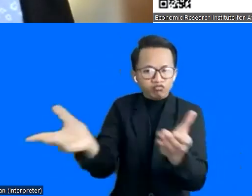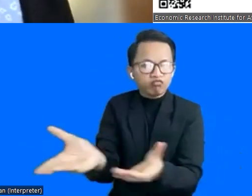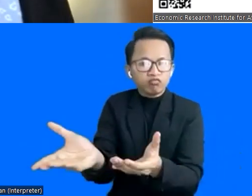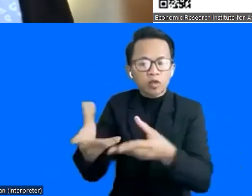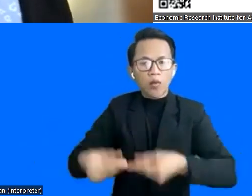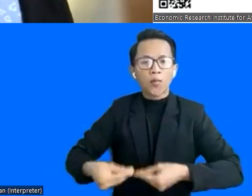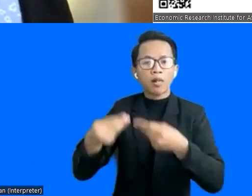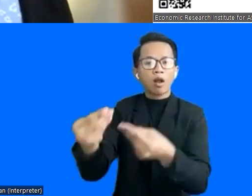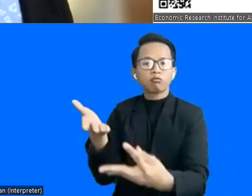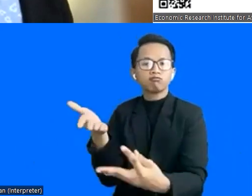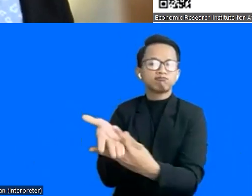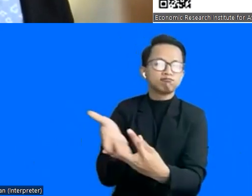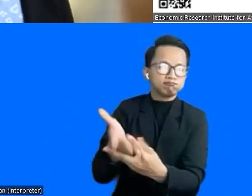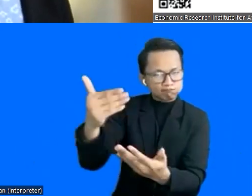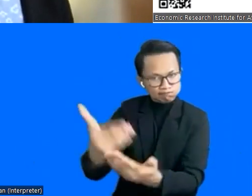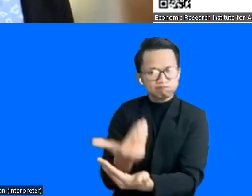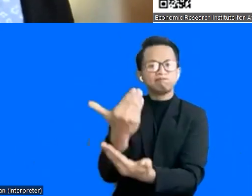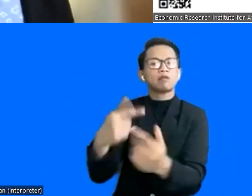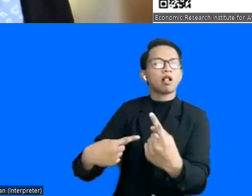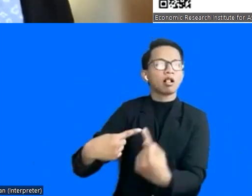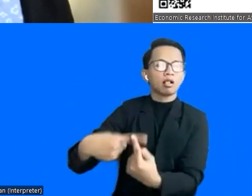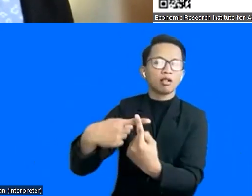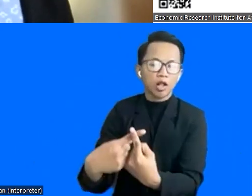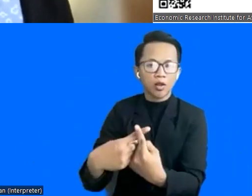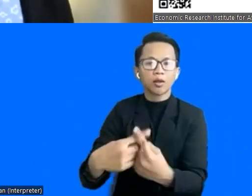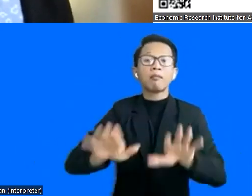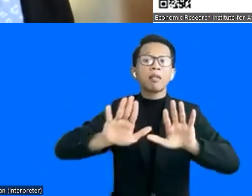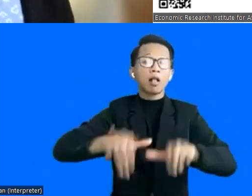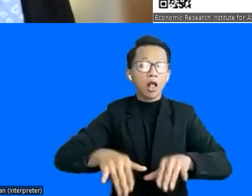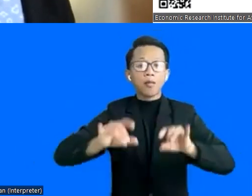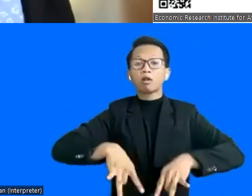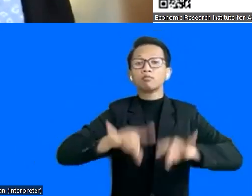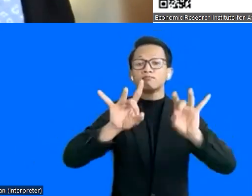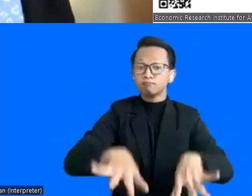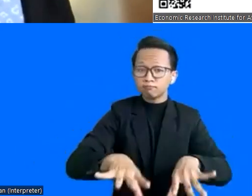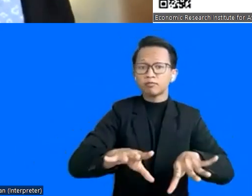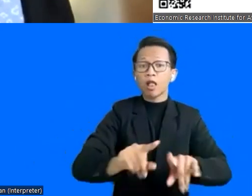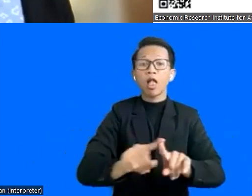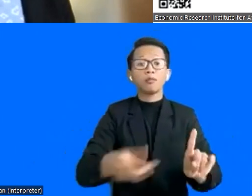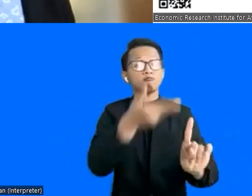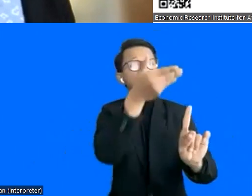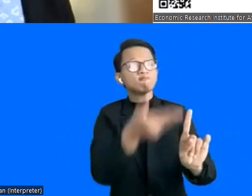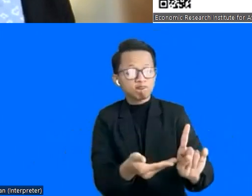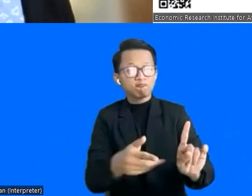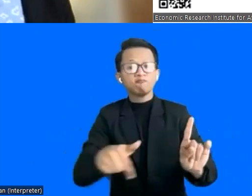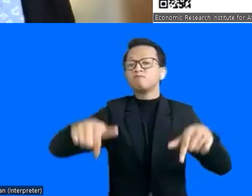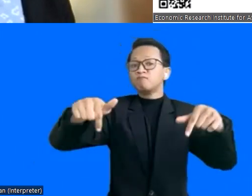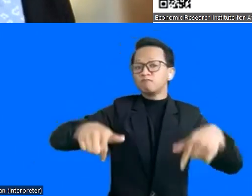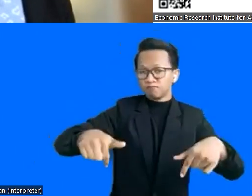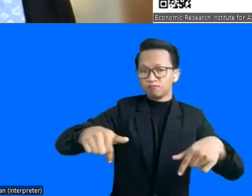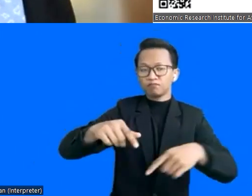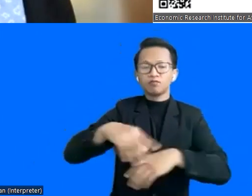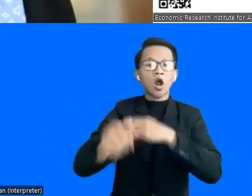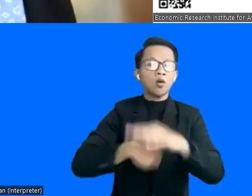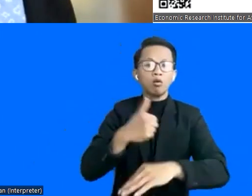opportunities. It's based in Singapore, but although it's based in Singapore, Nilesh is a visionary global leaders with